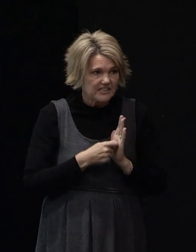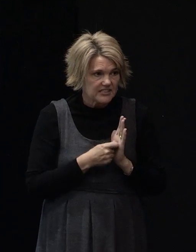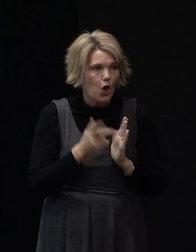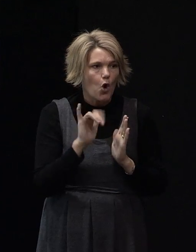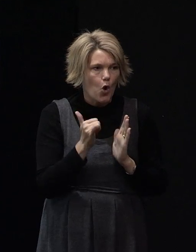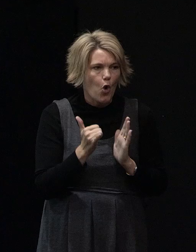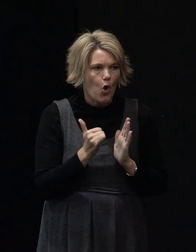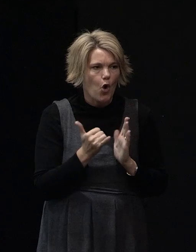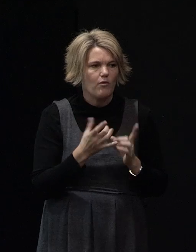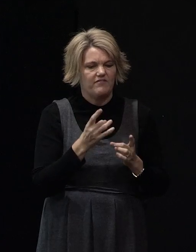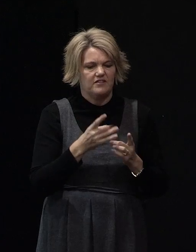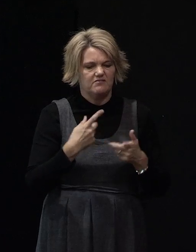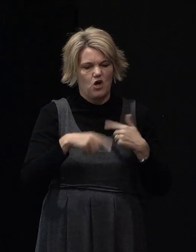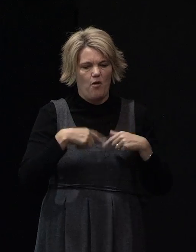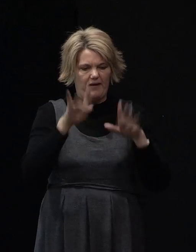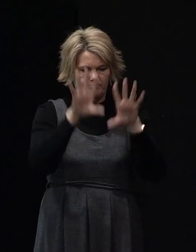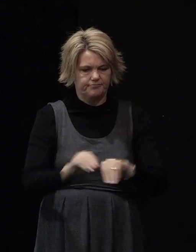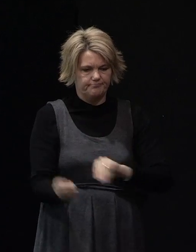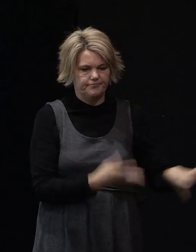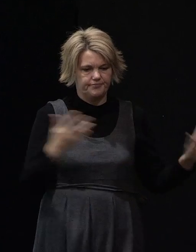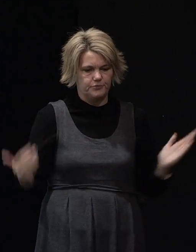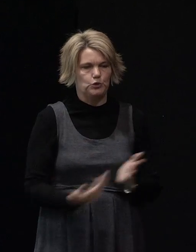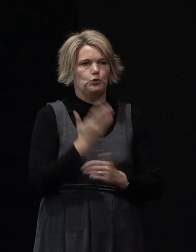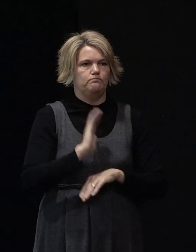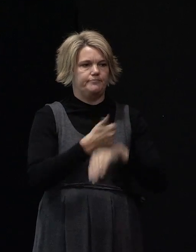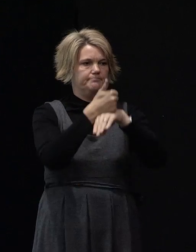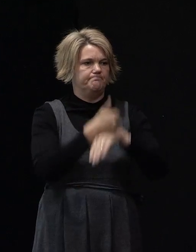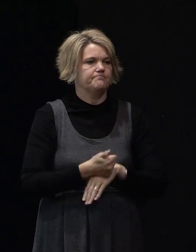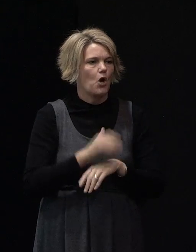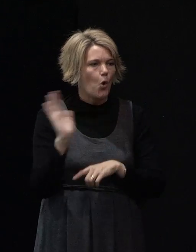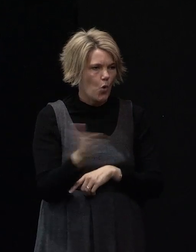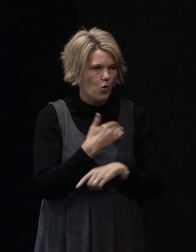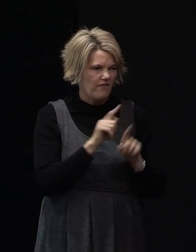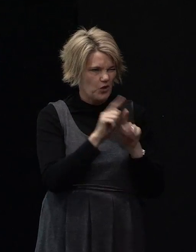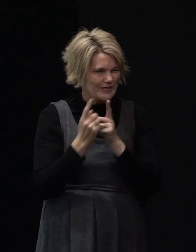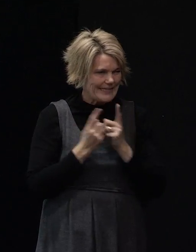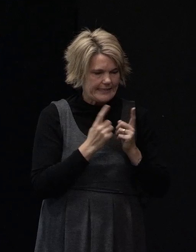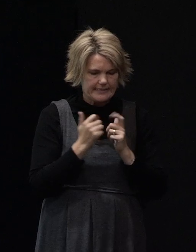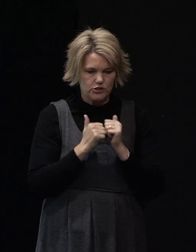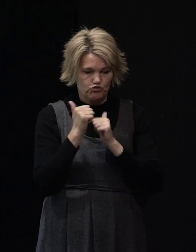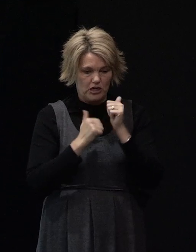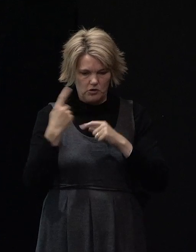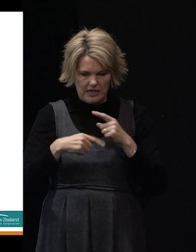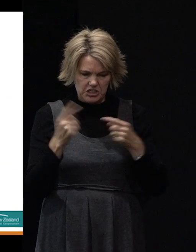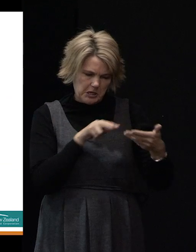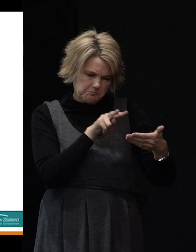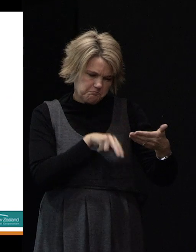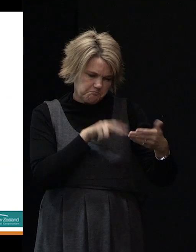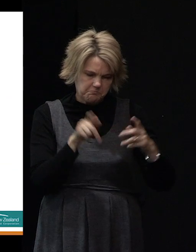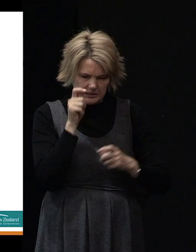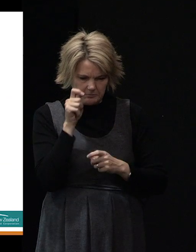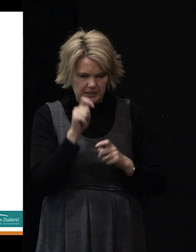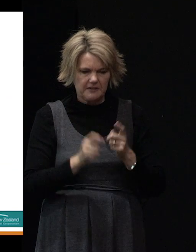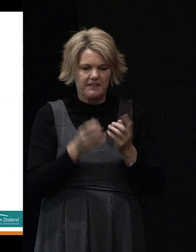to start again and rebuild the entire building? All of those things the structural engineers have to have a look at and consider. Another